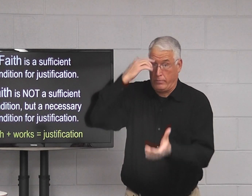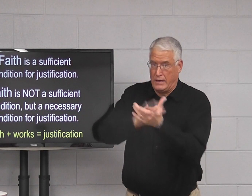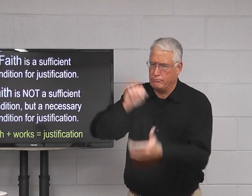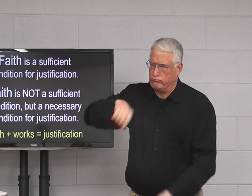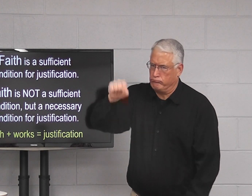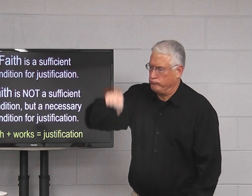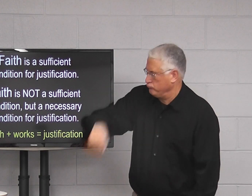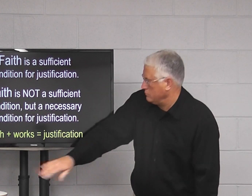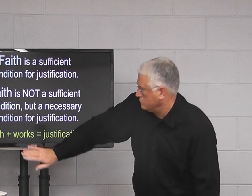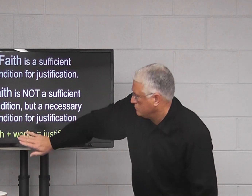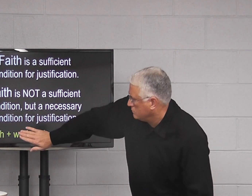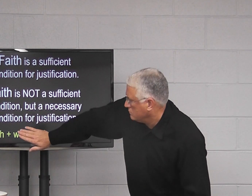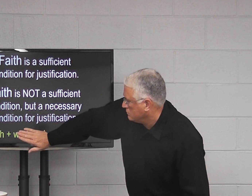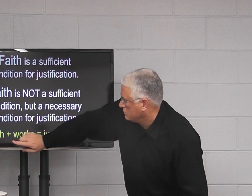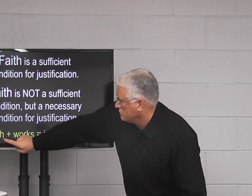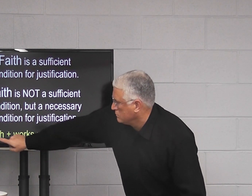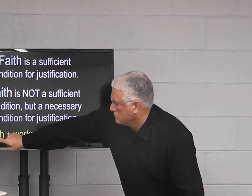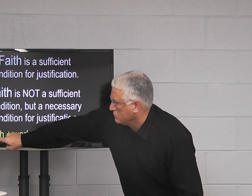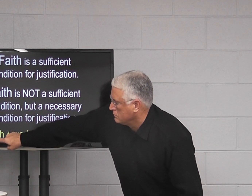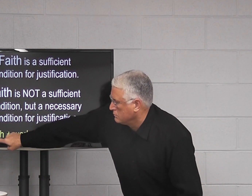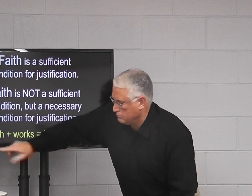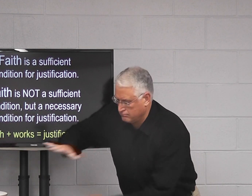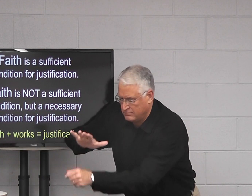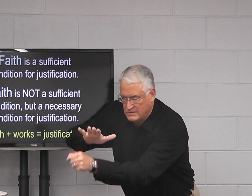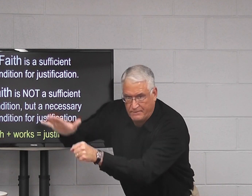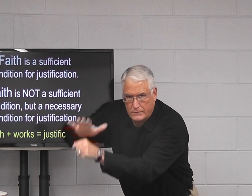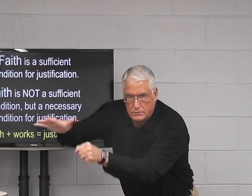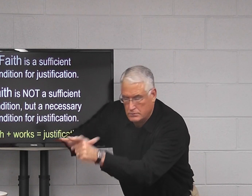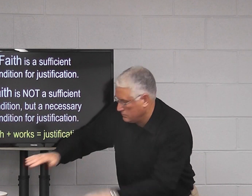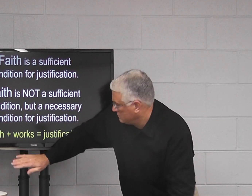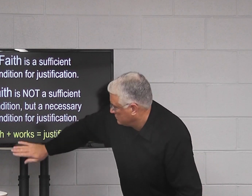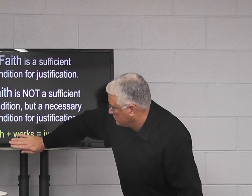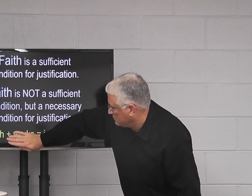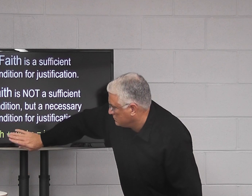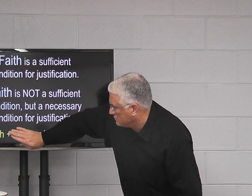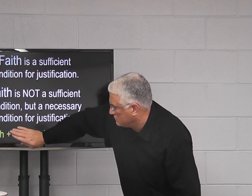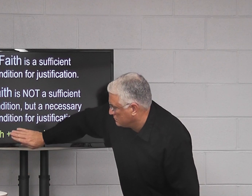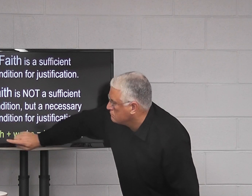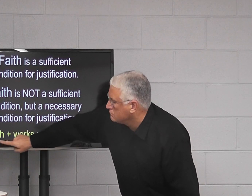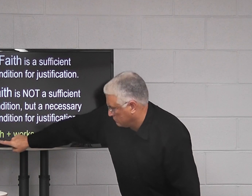we believe that it's faith alone and that it is sufficient.